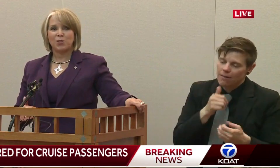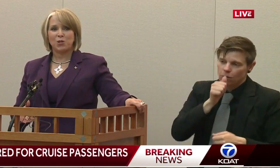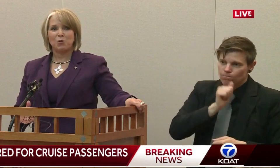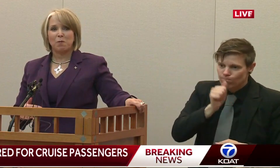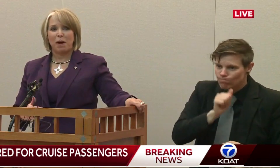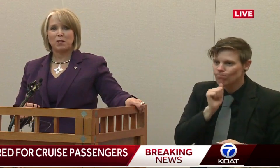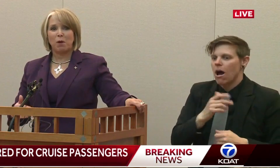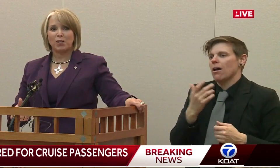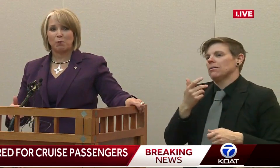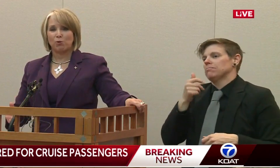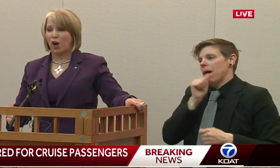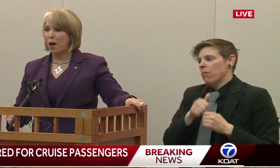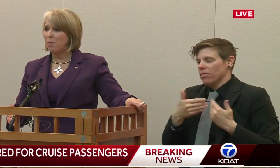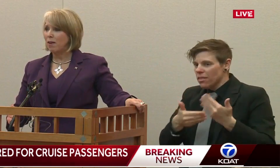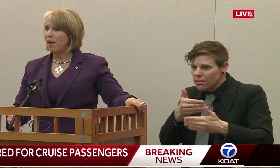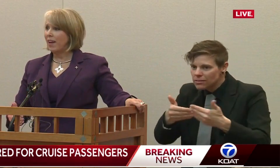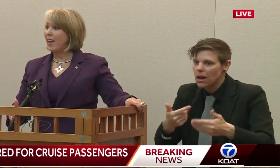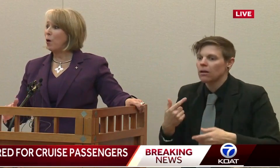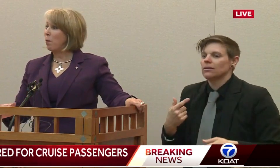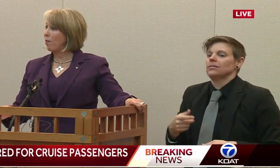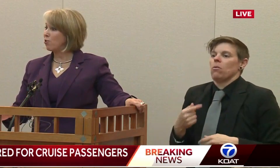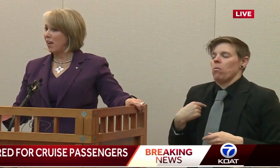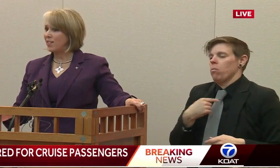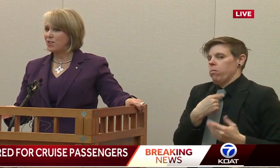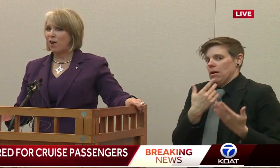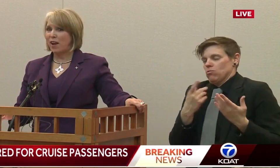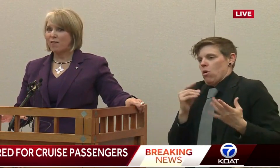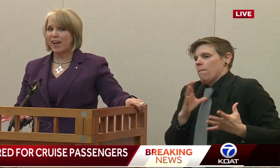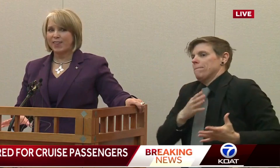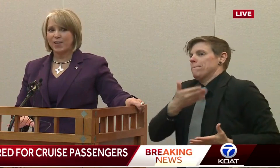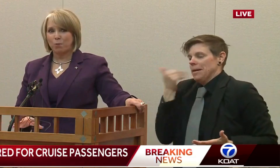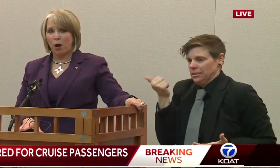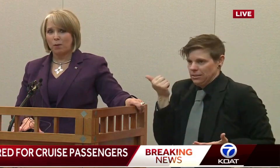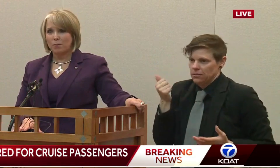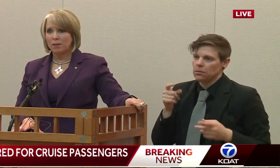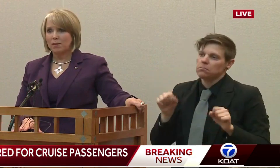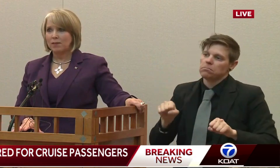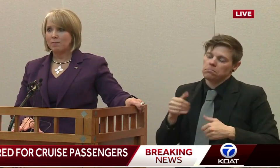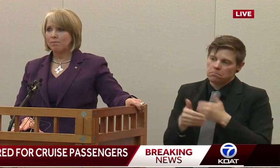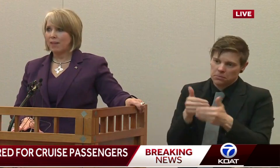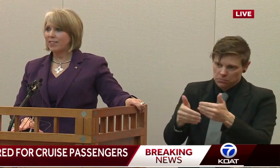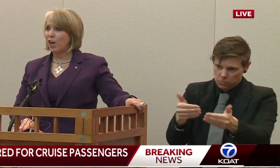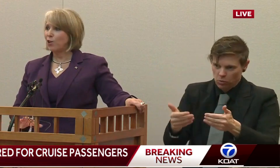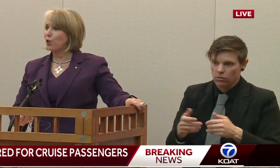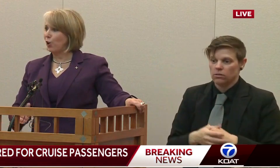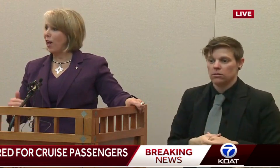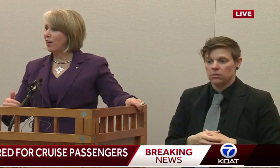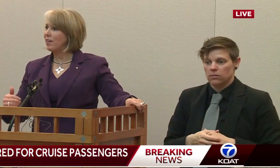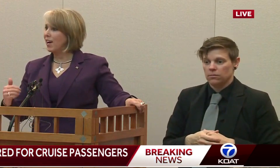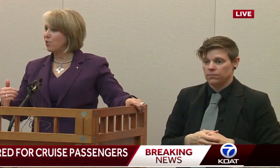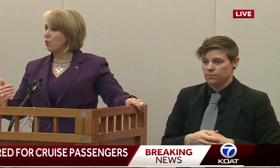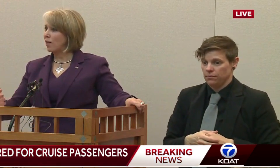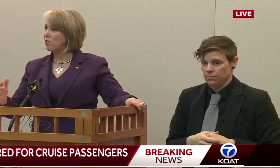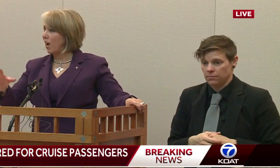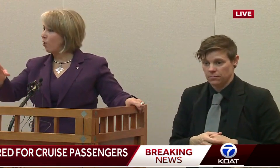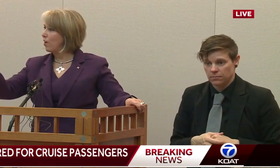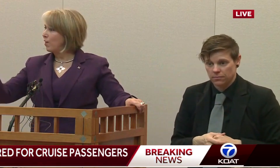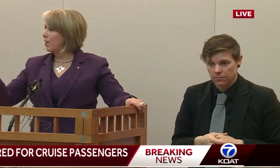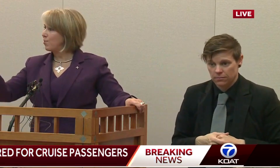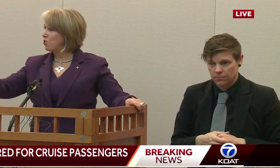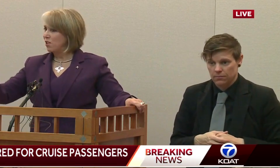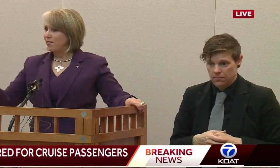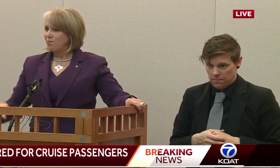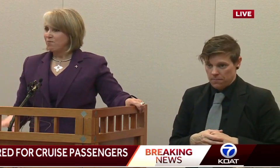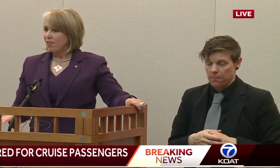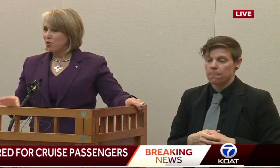that allow us to do the best possible job and to help other states now navigate these problems. That's how you learn how to address now